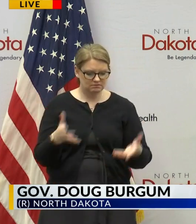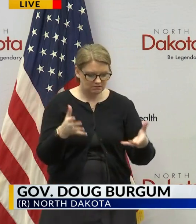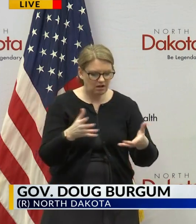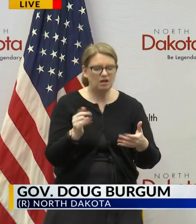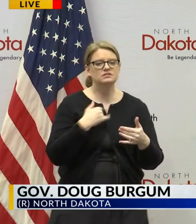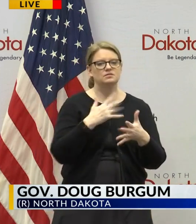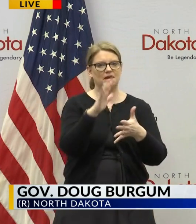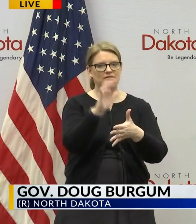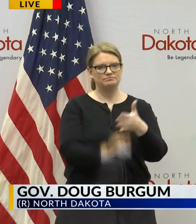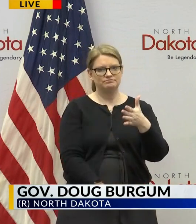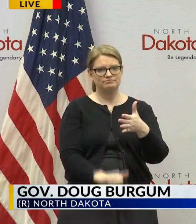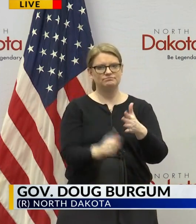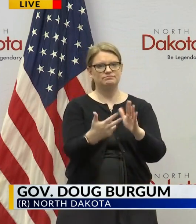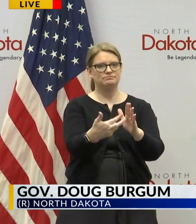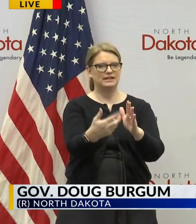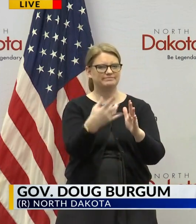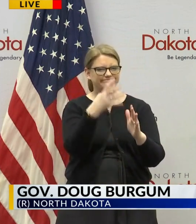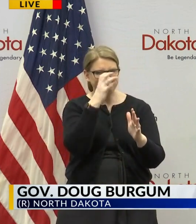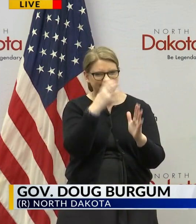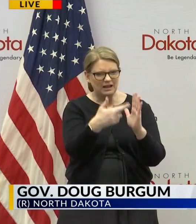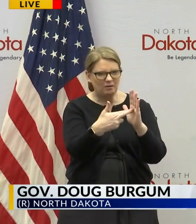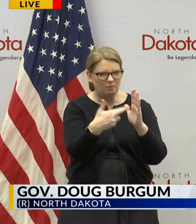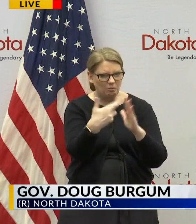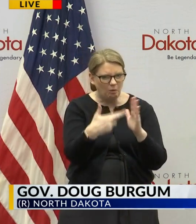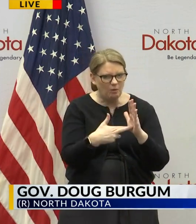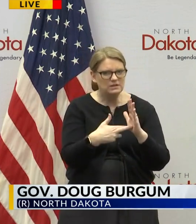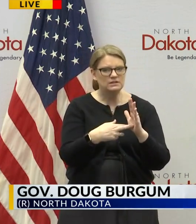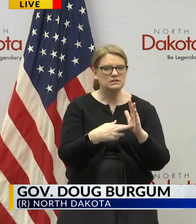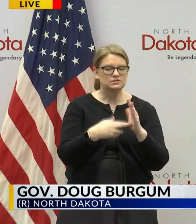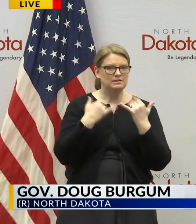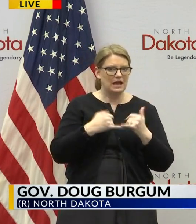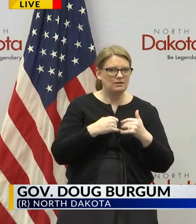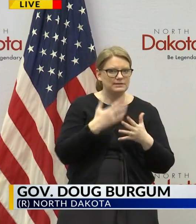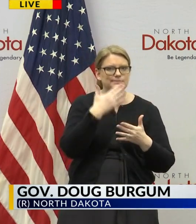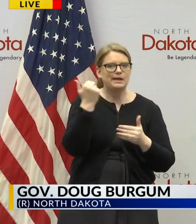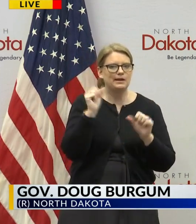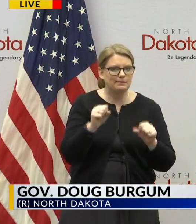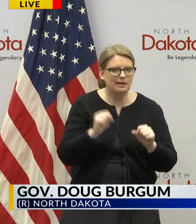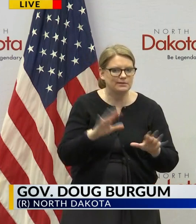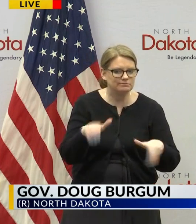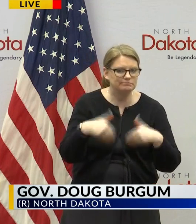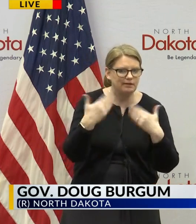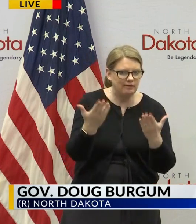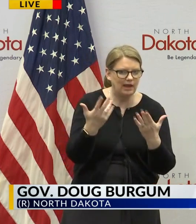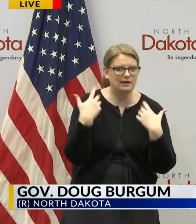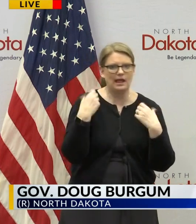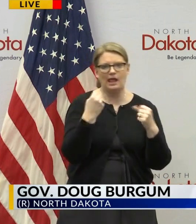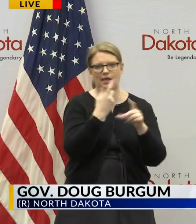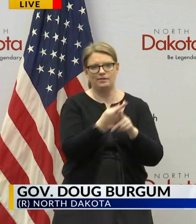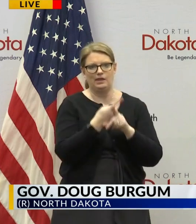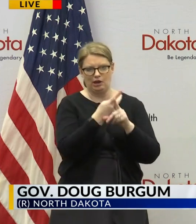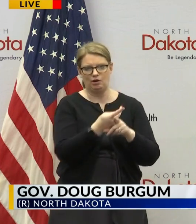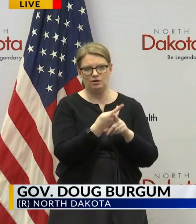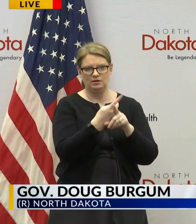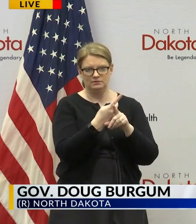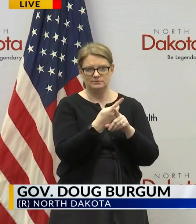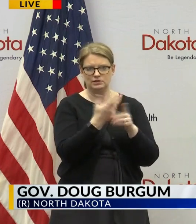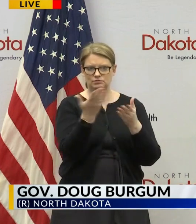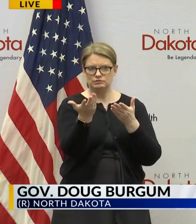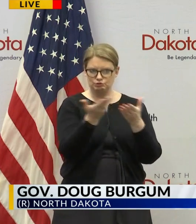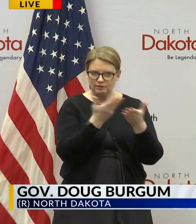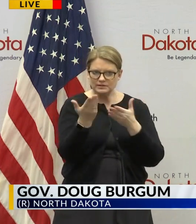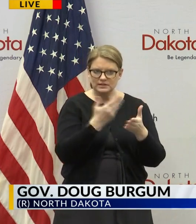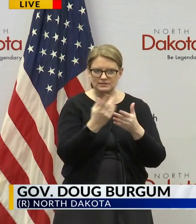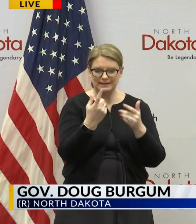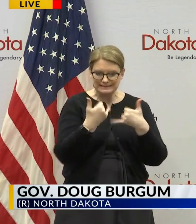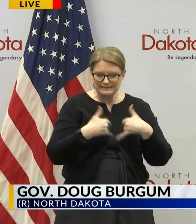greater ability for us to deliver health care services in a way where we're still practicing social distancing so we're